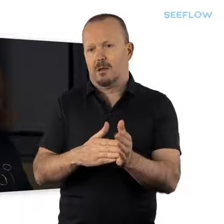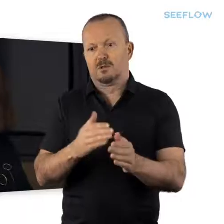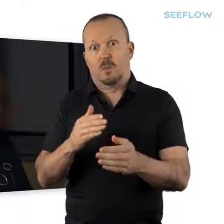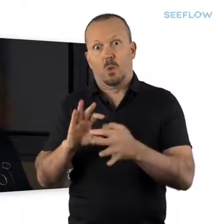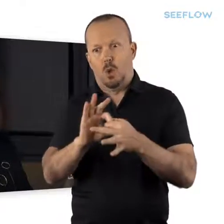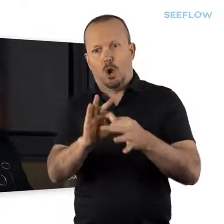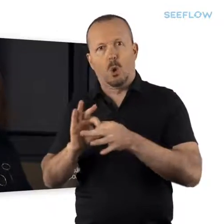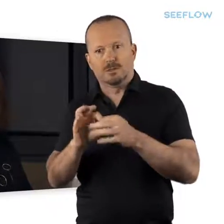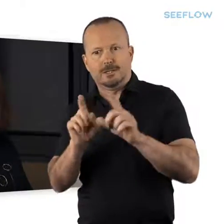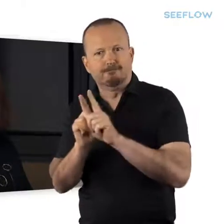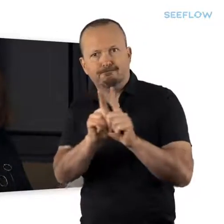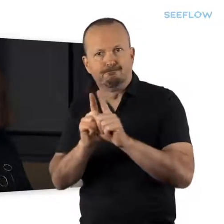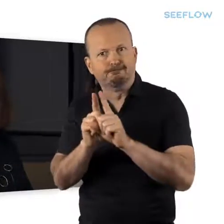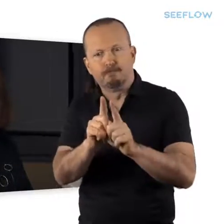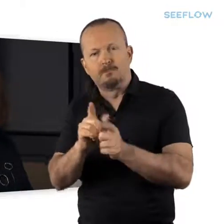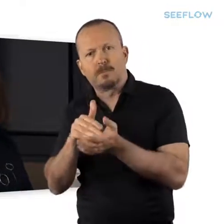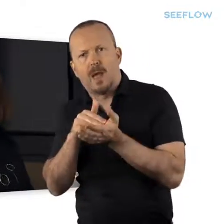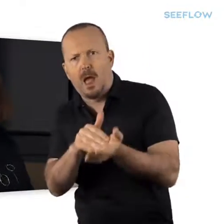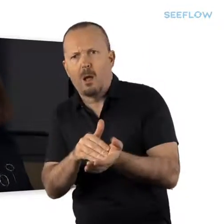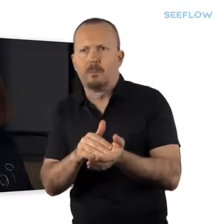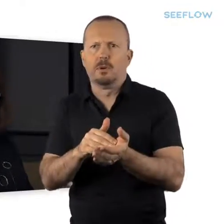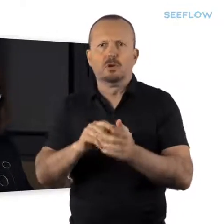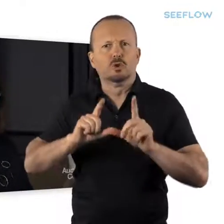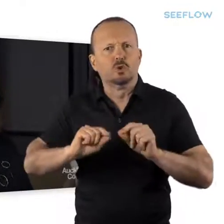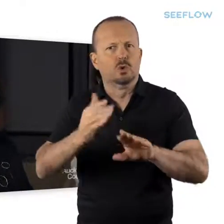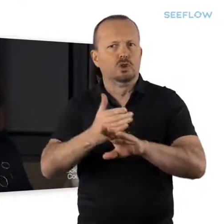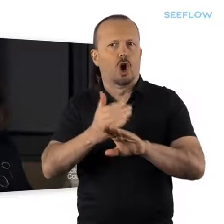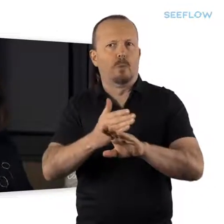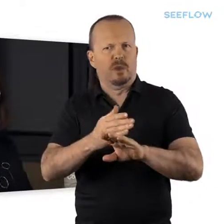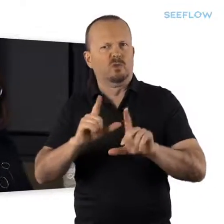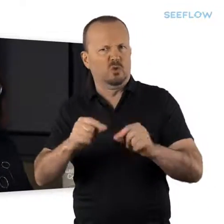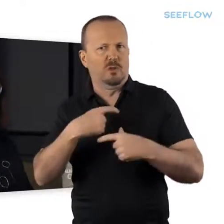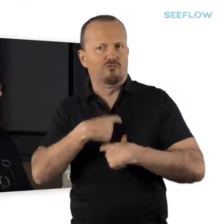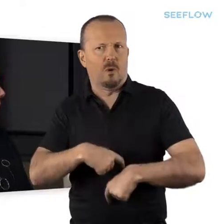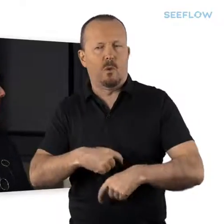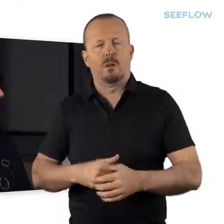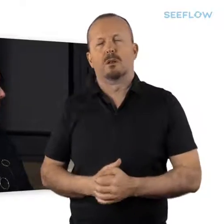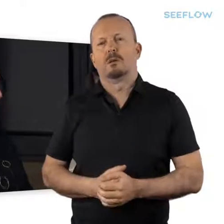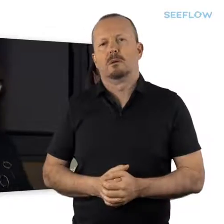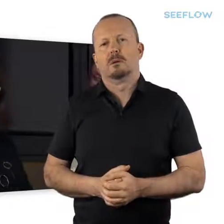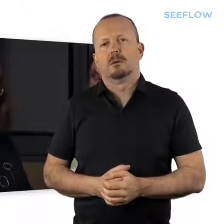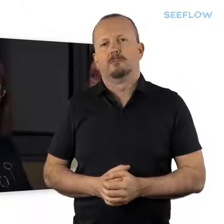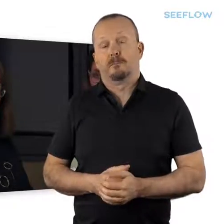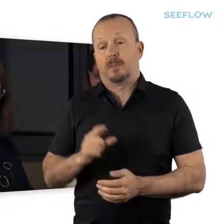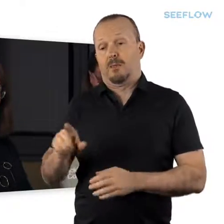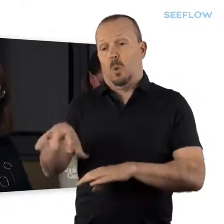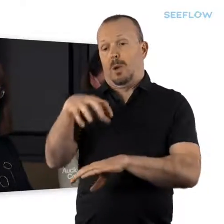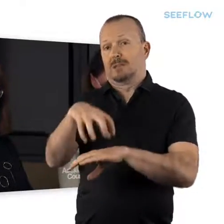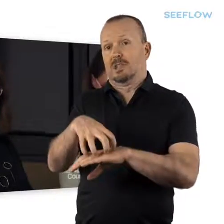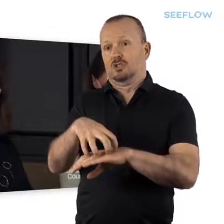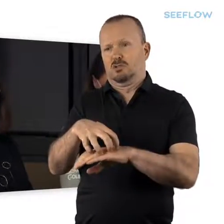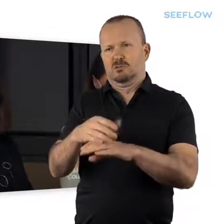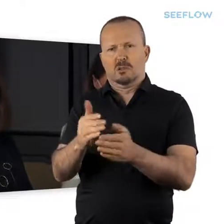So that team works really closely with them and helps them in fulfilling their role. As Marguerite said, the